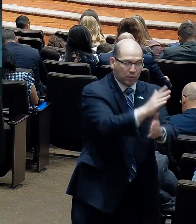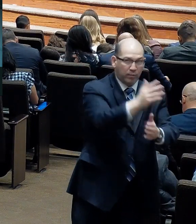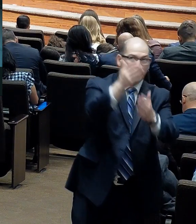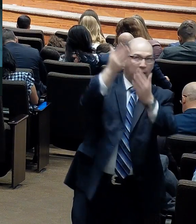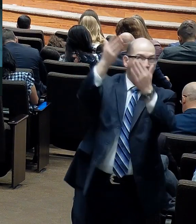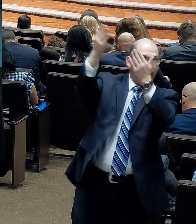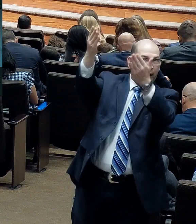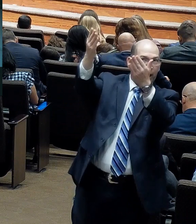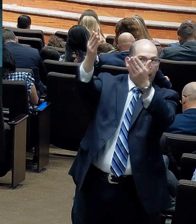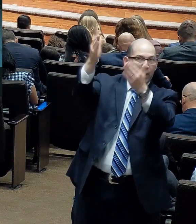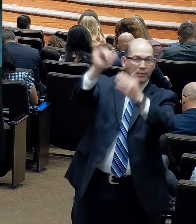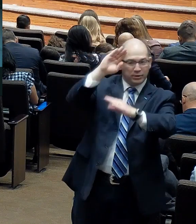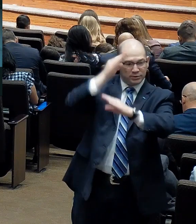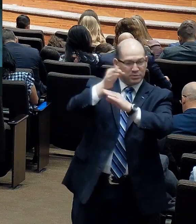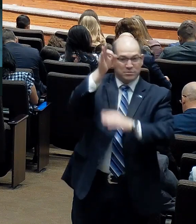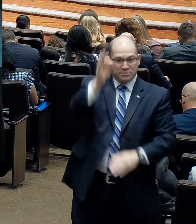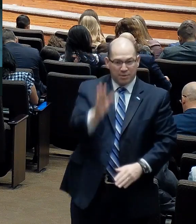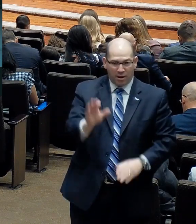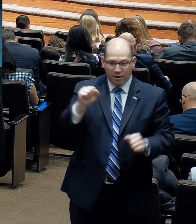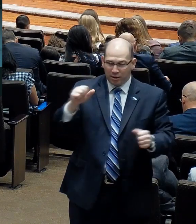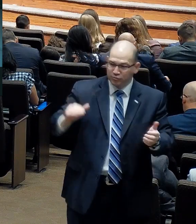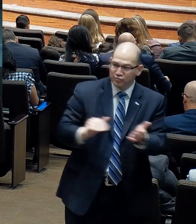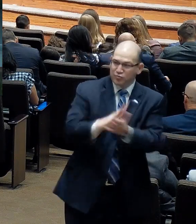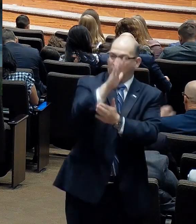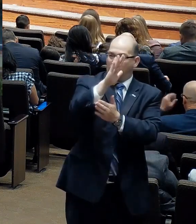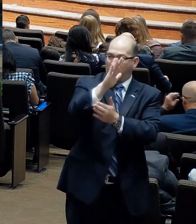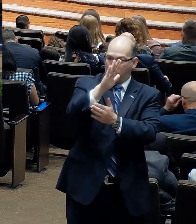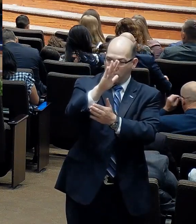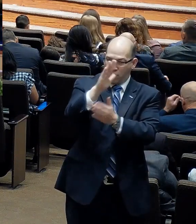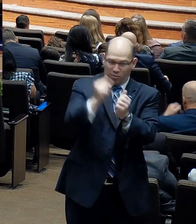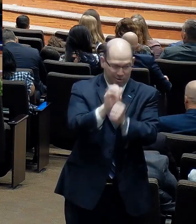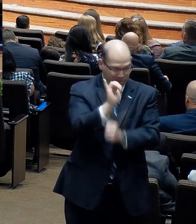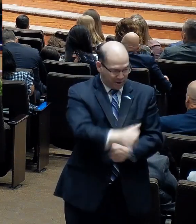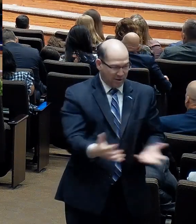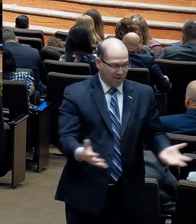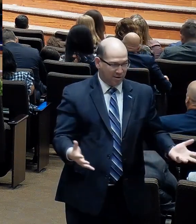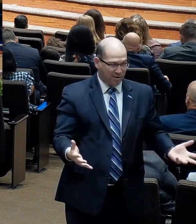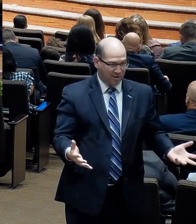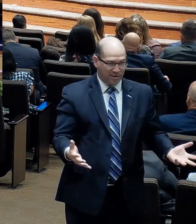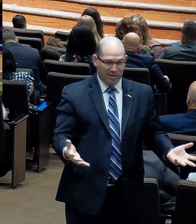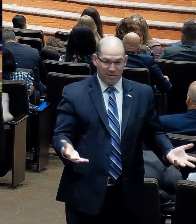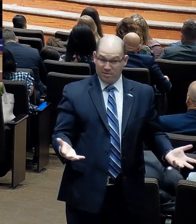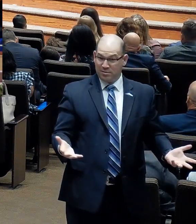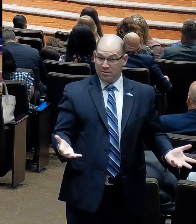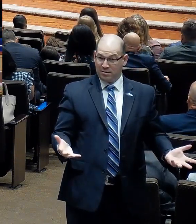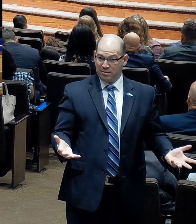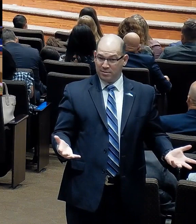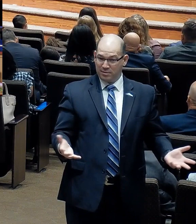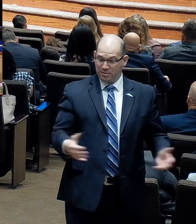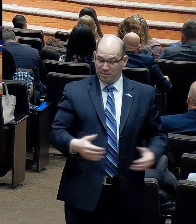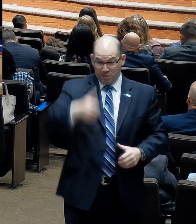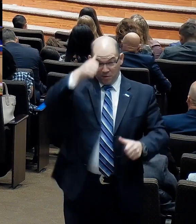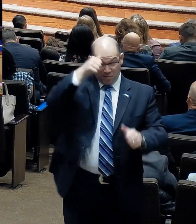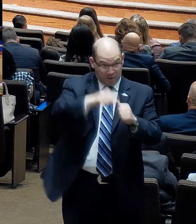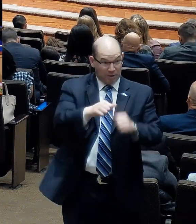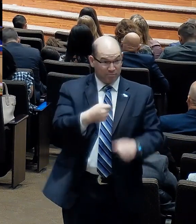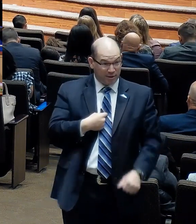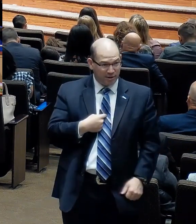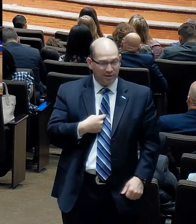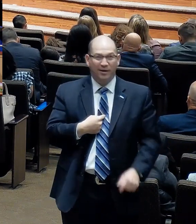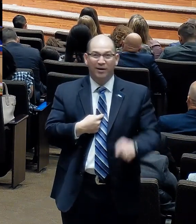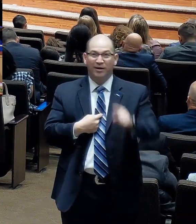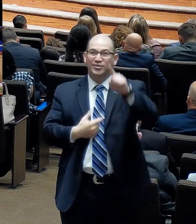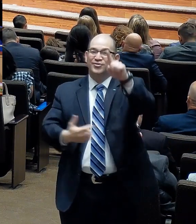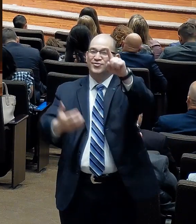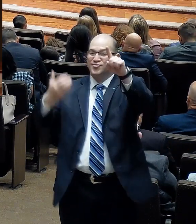Son of God might be glorified thereby. Don't you like that? By the way, it's a reminder to me that God knows exactly how the whole